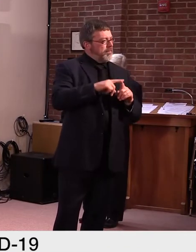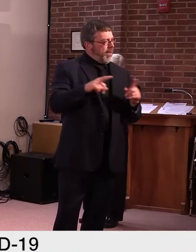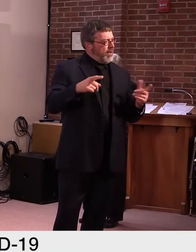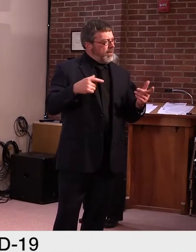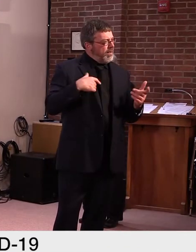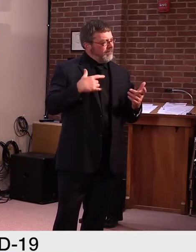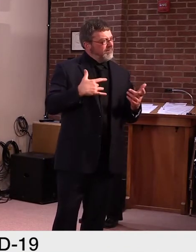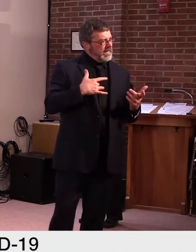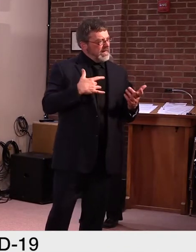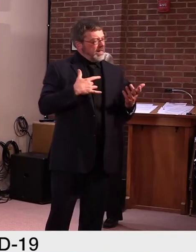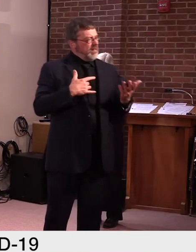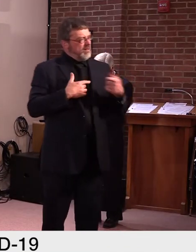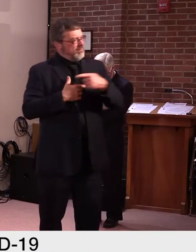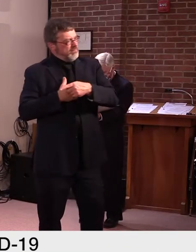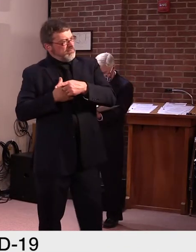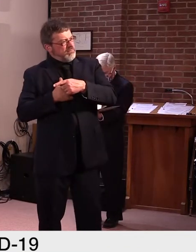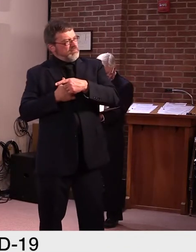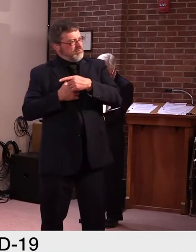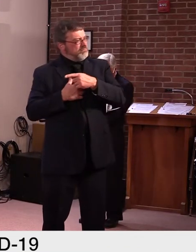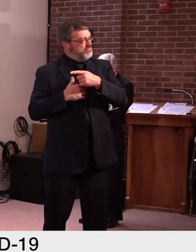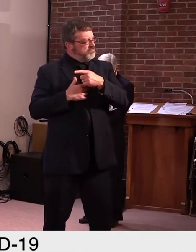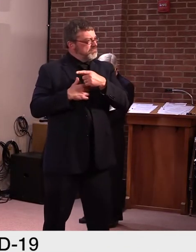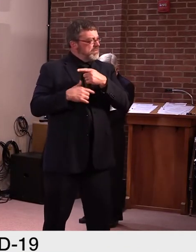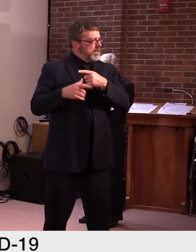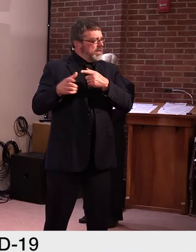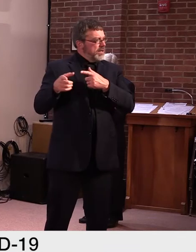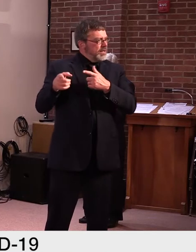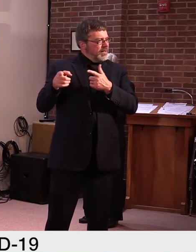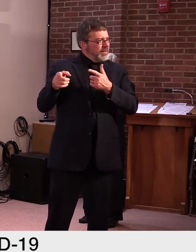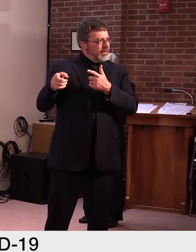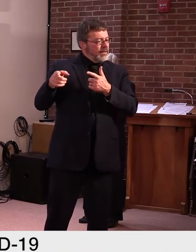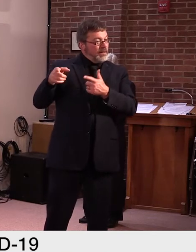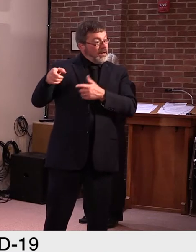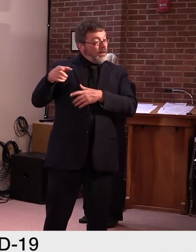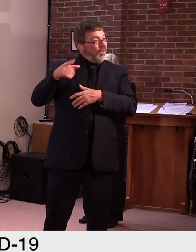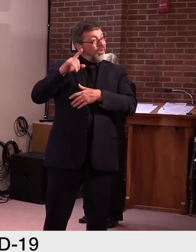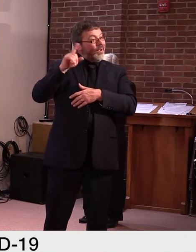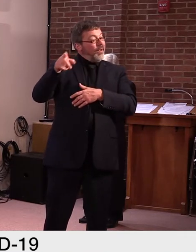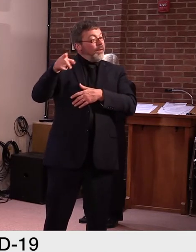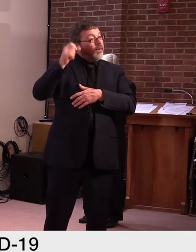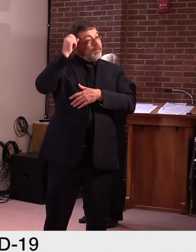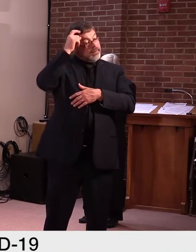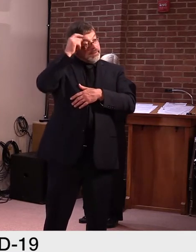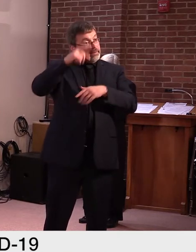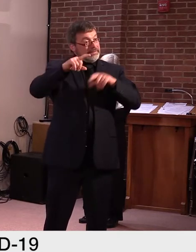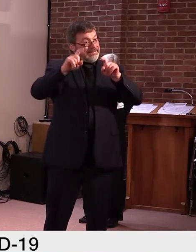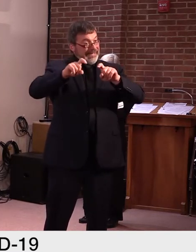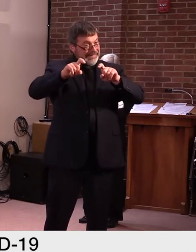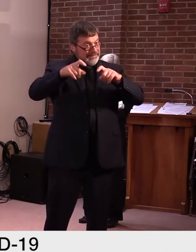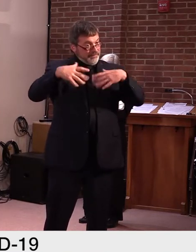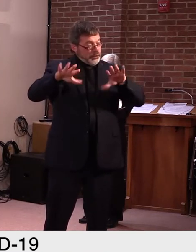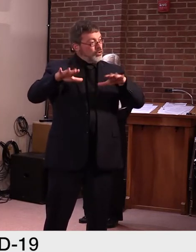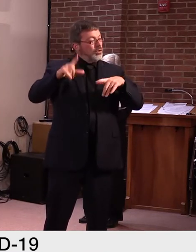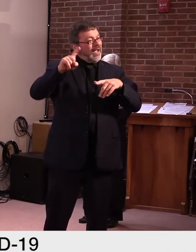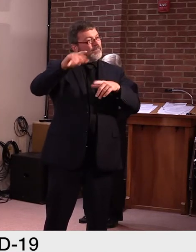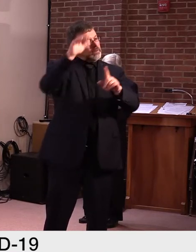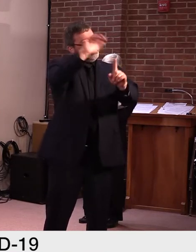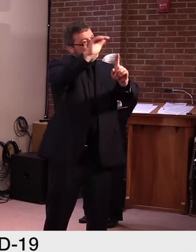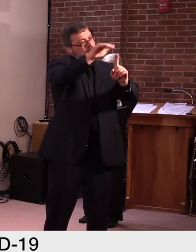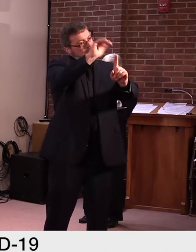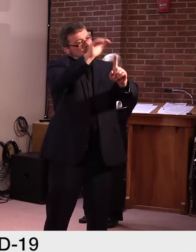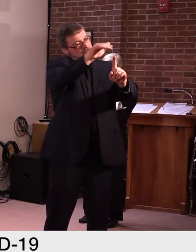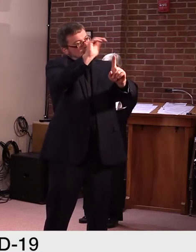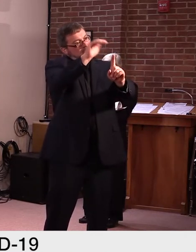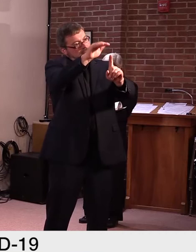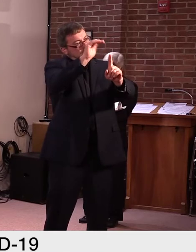repeatedly get in touch with, um, the facility where the test was done. It was a